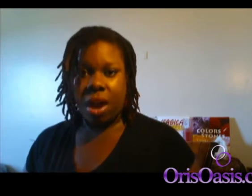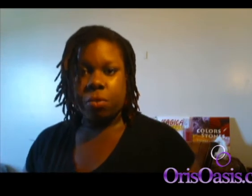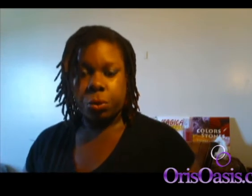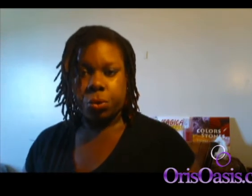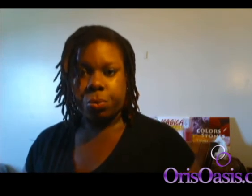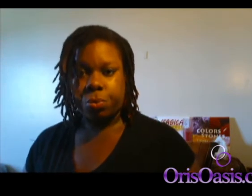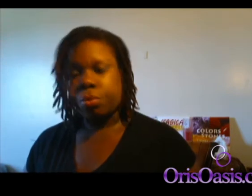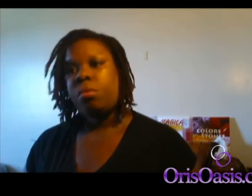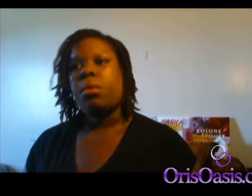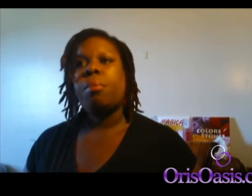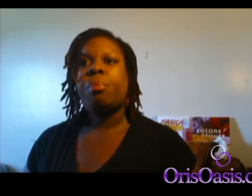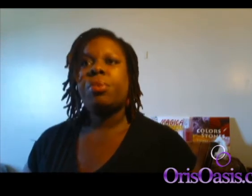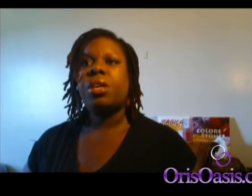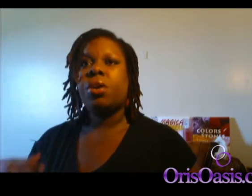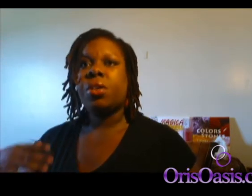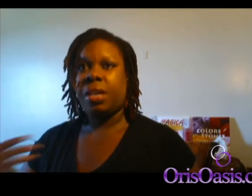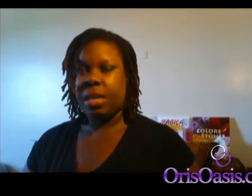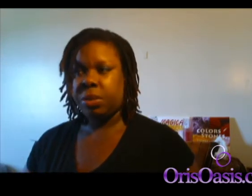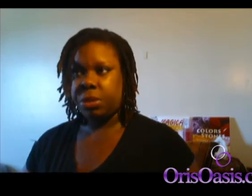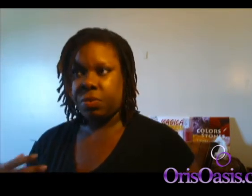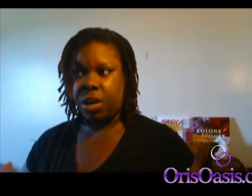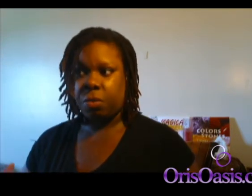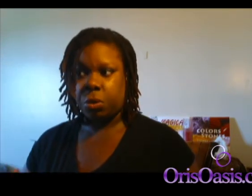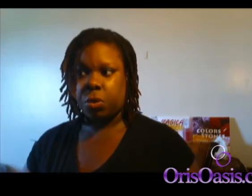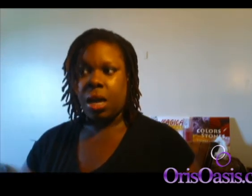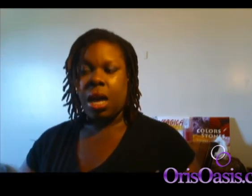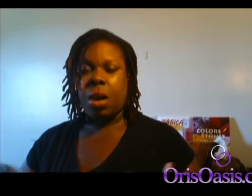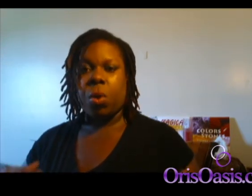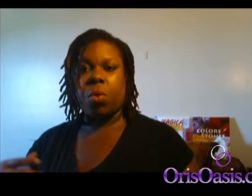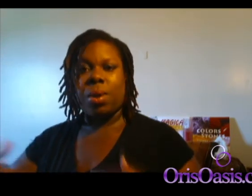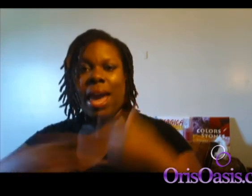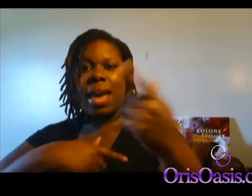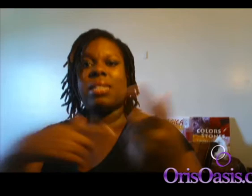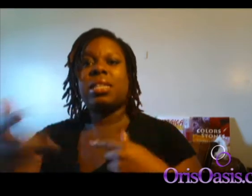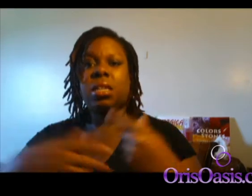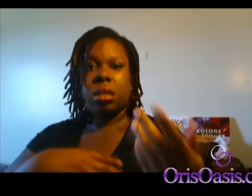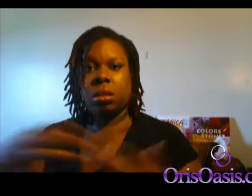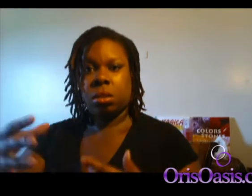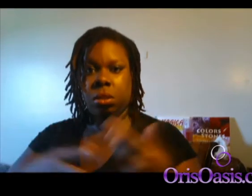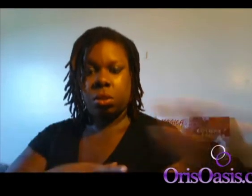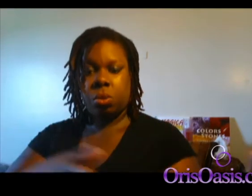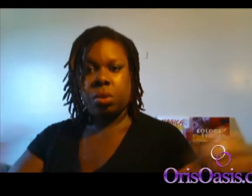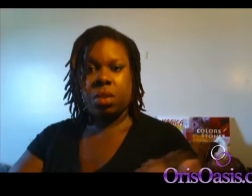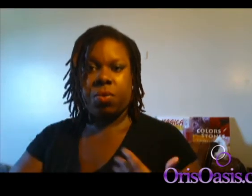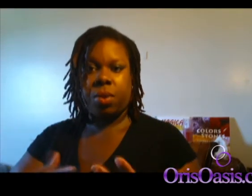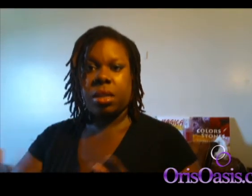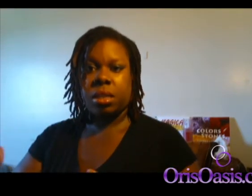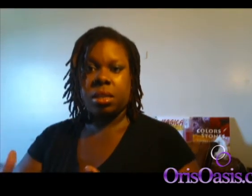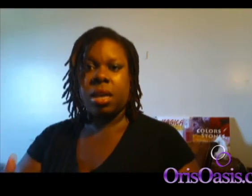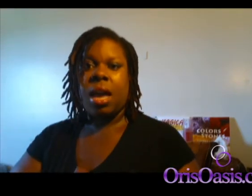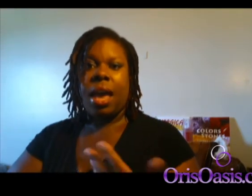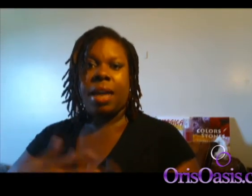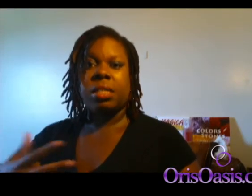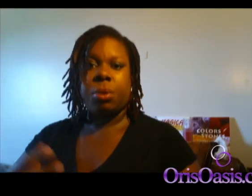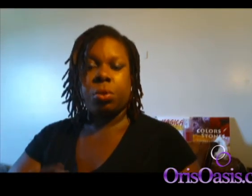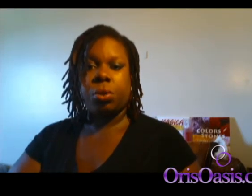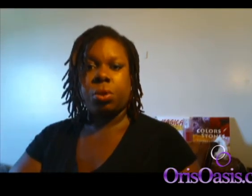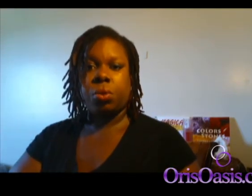mode. The only thing is with survival mode, we're reacting to stuff around us as opposed to